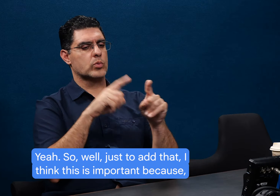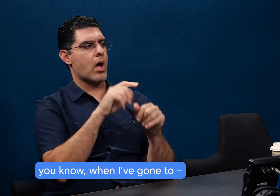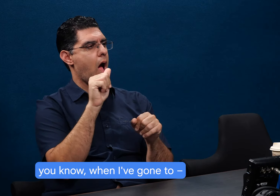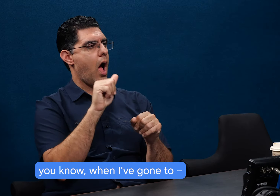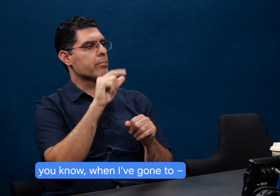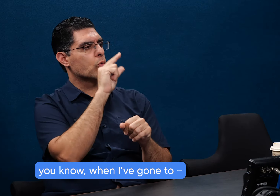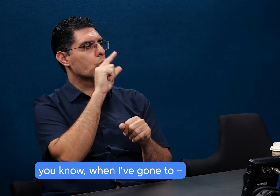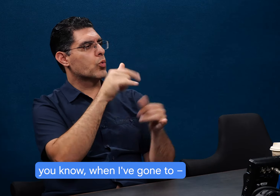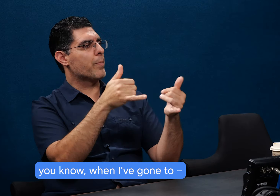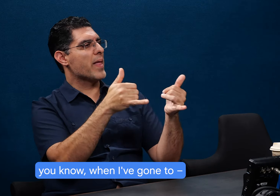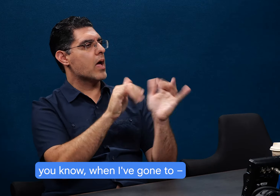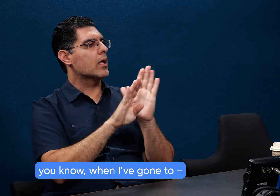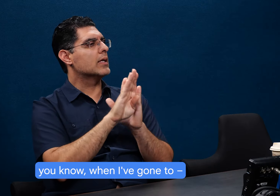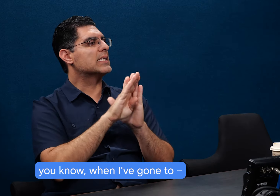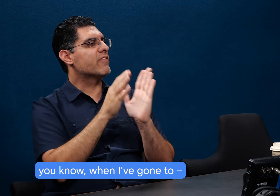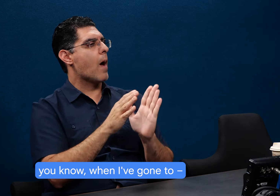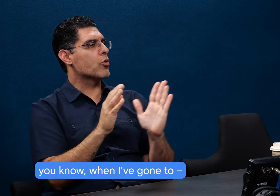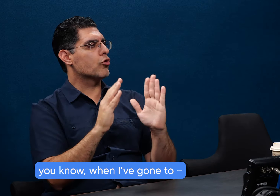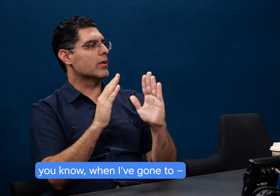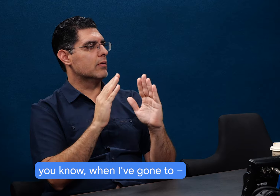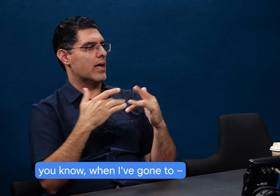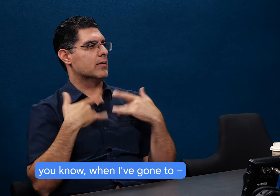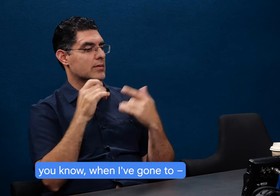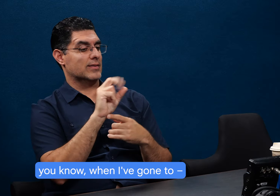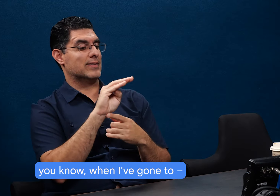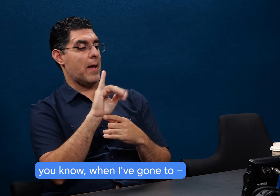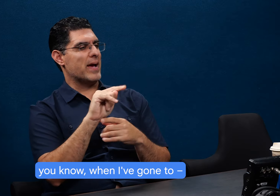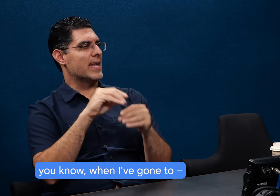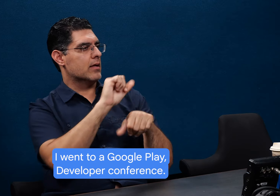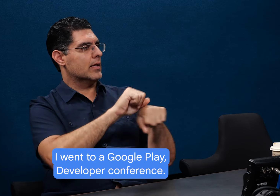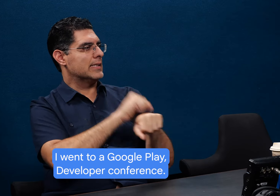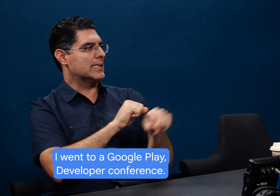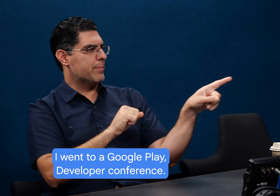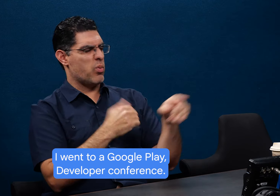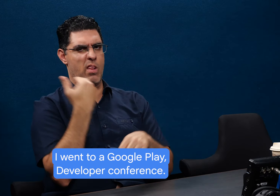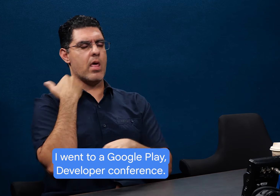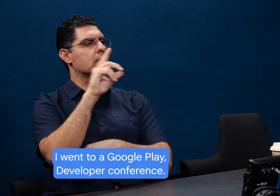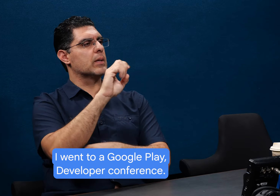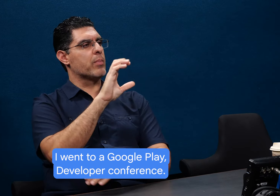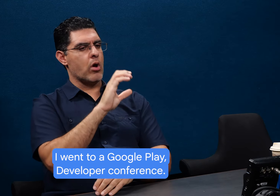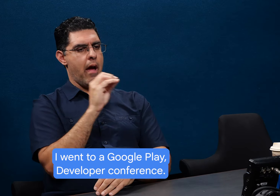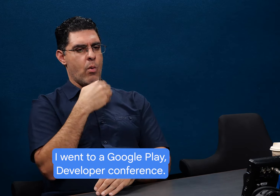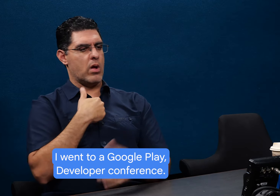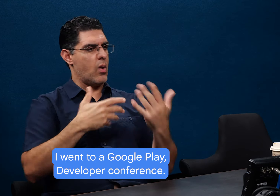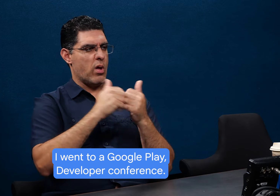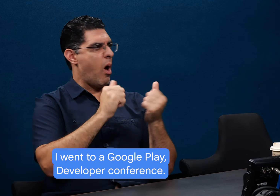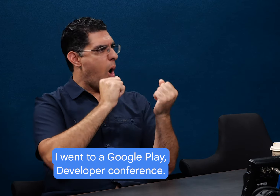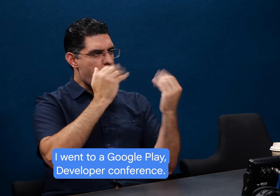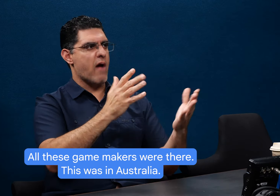important because, you know, when I've gone to, uh, uh, I went to a Google play, uh, developer